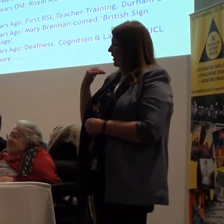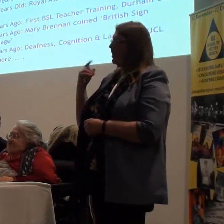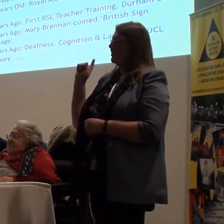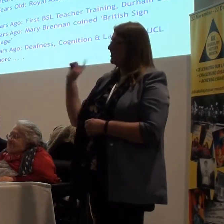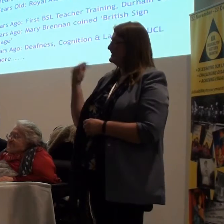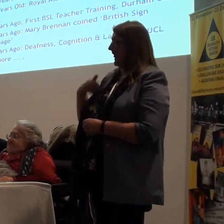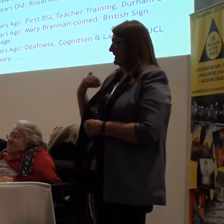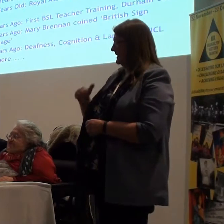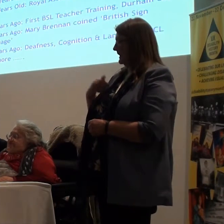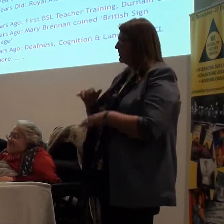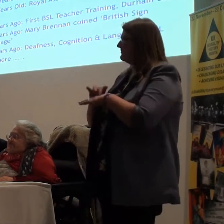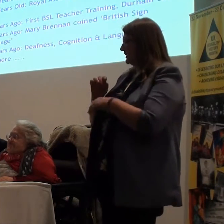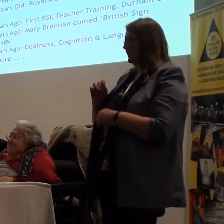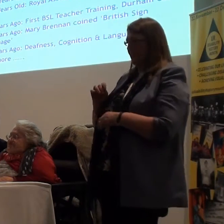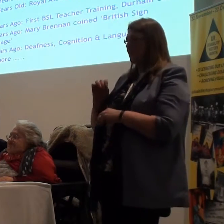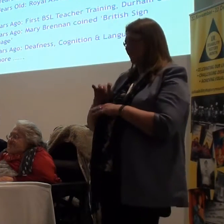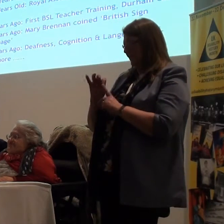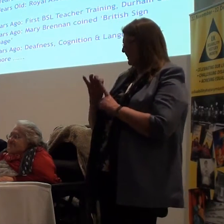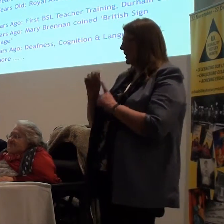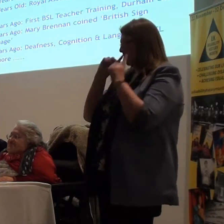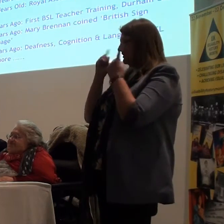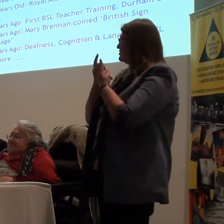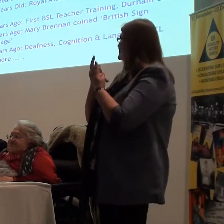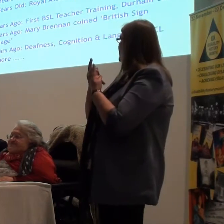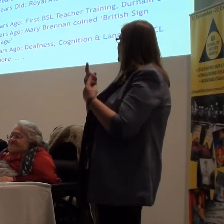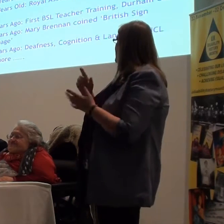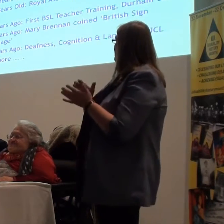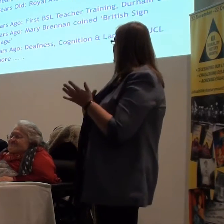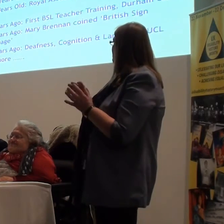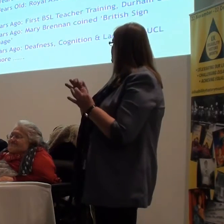Forty years ago. There was a lady who was a professional professor at a university.